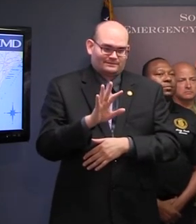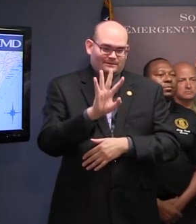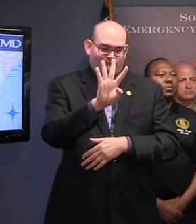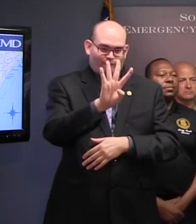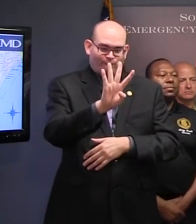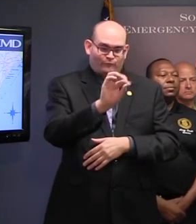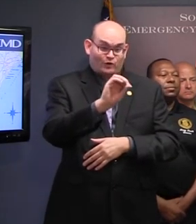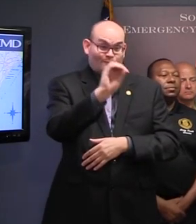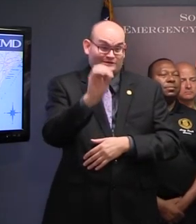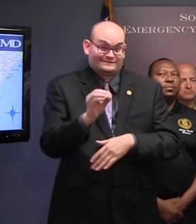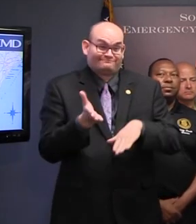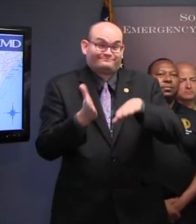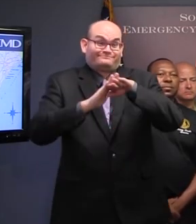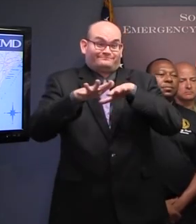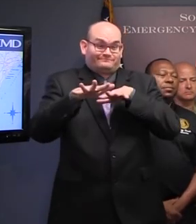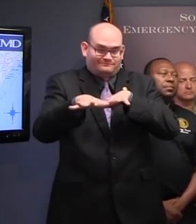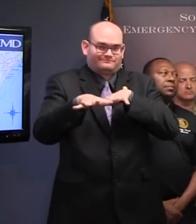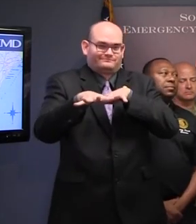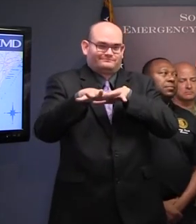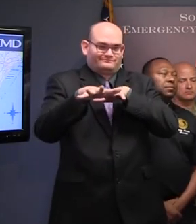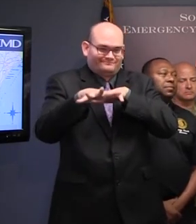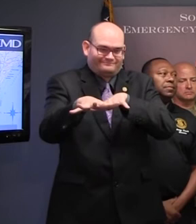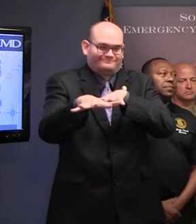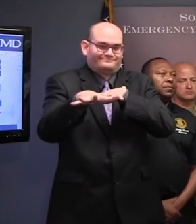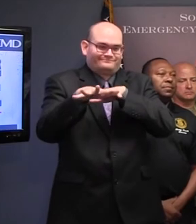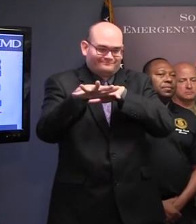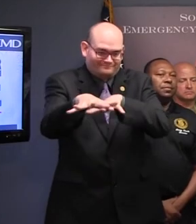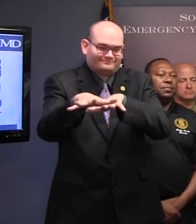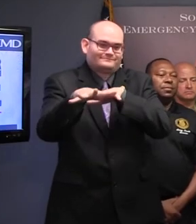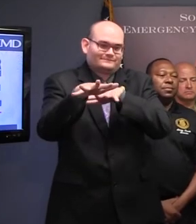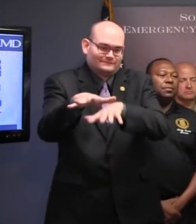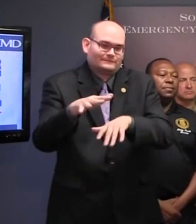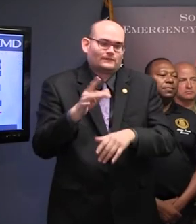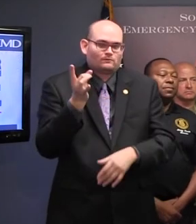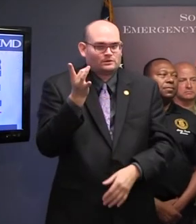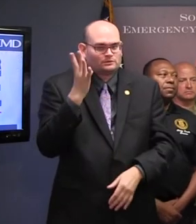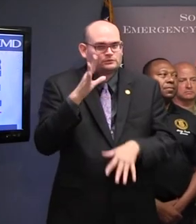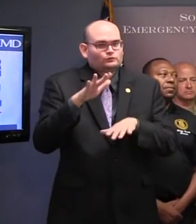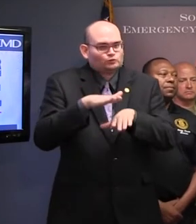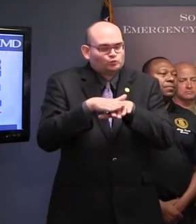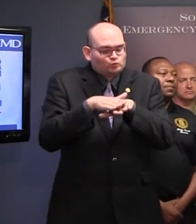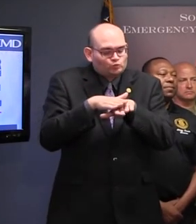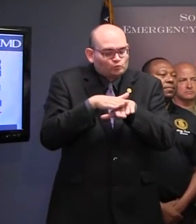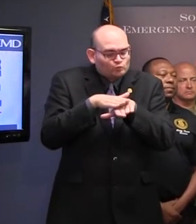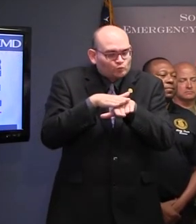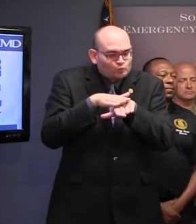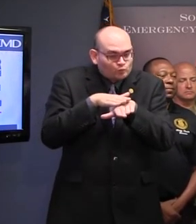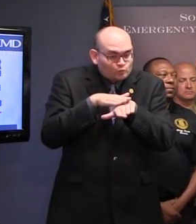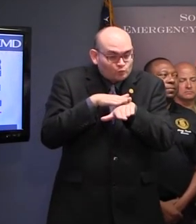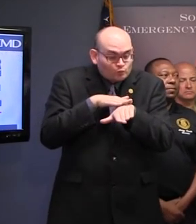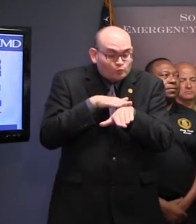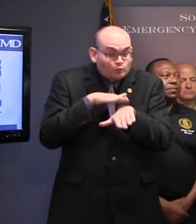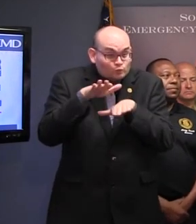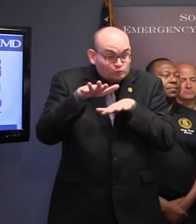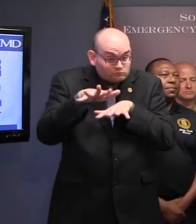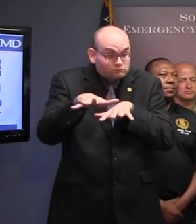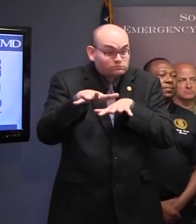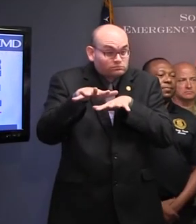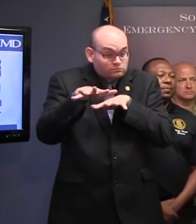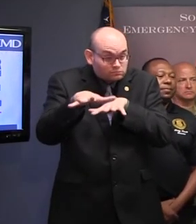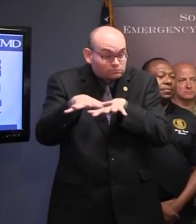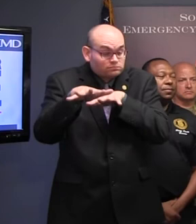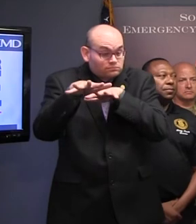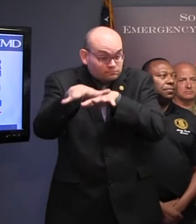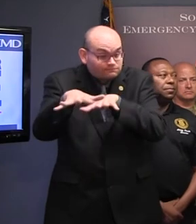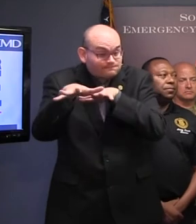roads, and that's going to slow things down. And also, we don't know how strong the storm is going to be and what areas of the state will be under